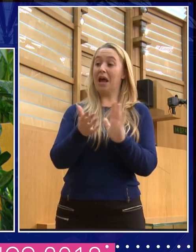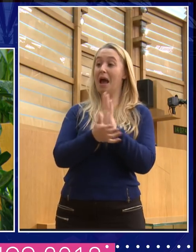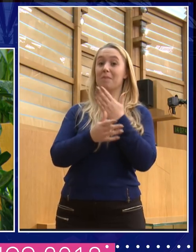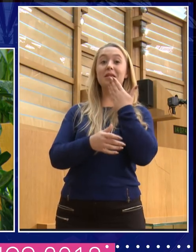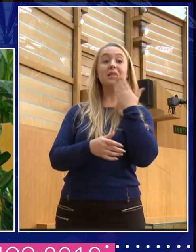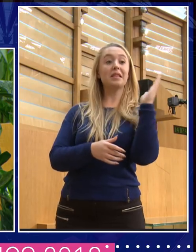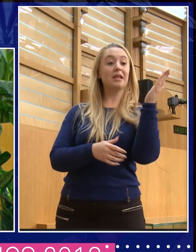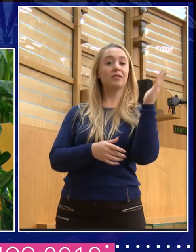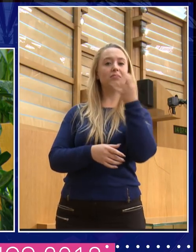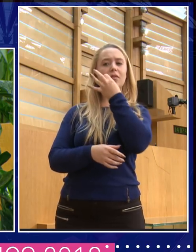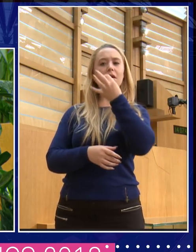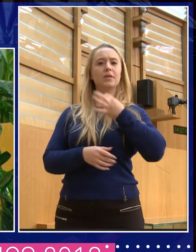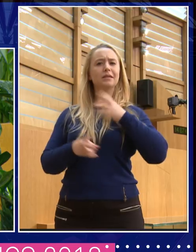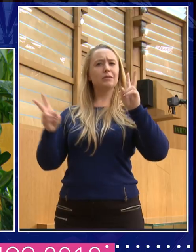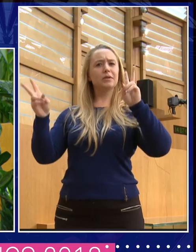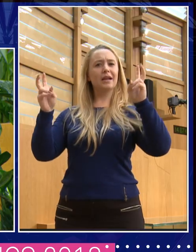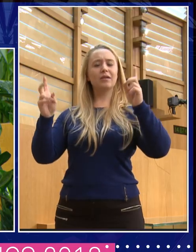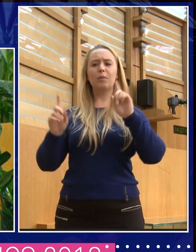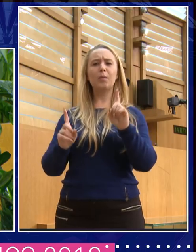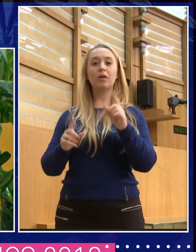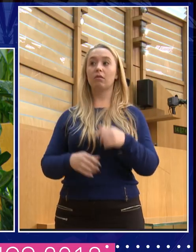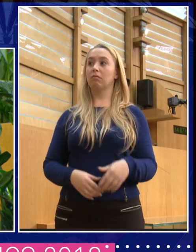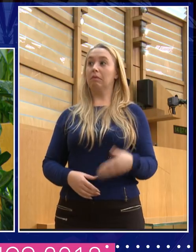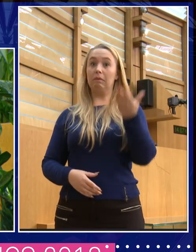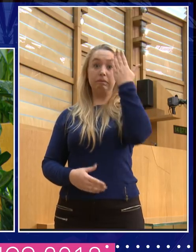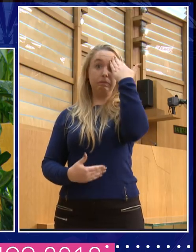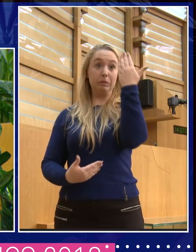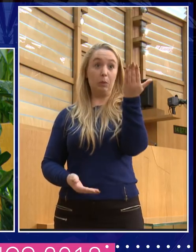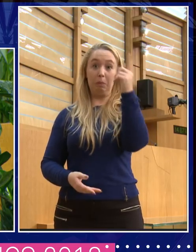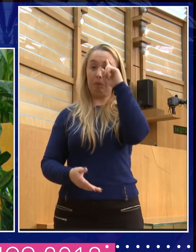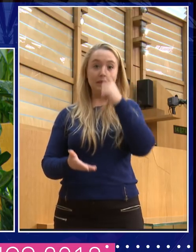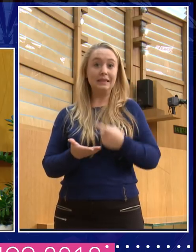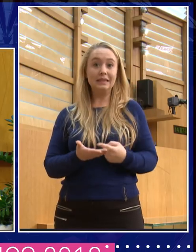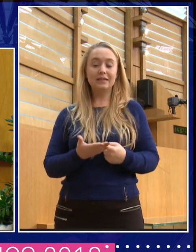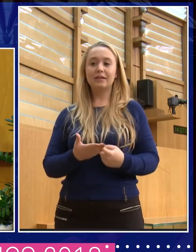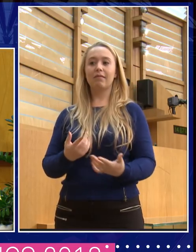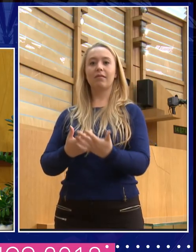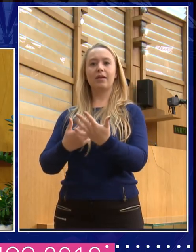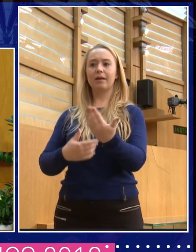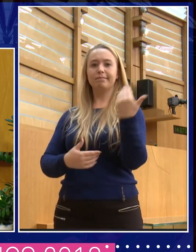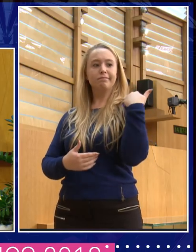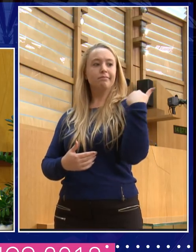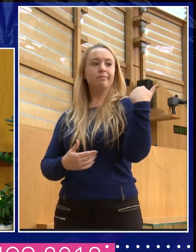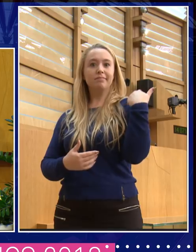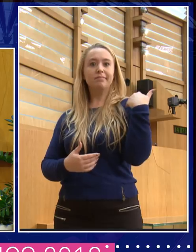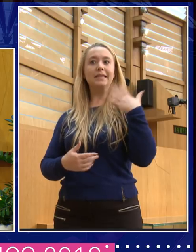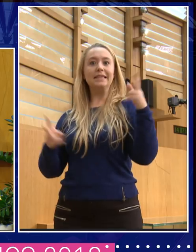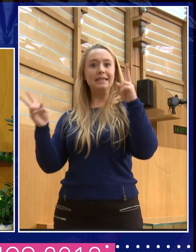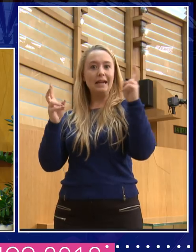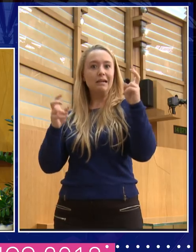your title going to be? And you say, haven't the clue, you know? And then they press you more and more and they, say, look, we've got to get a title because we've got to get our publicity out.